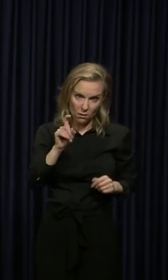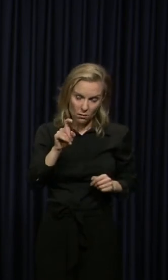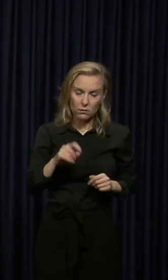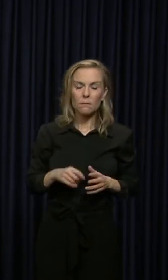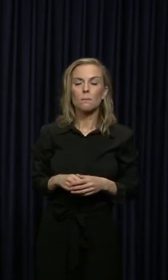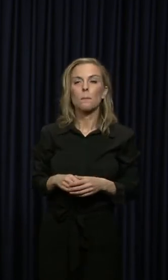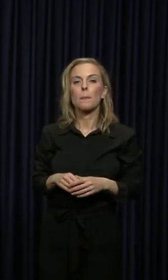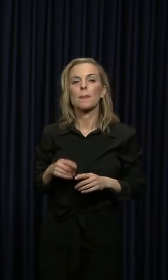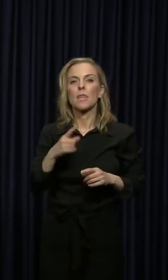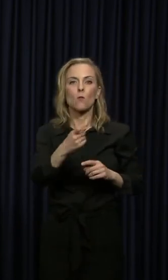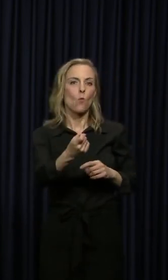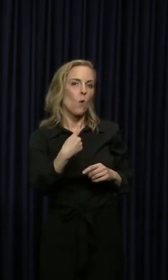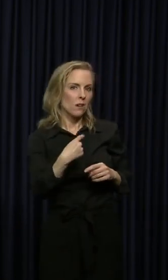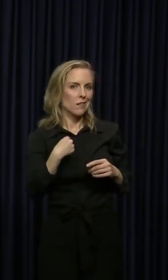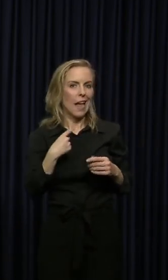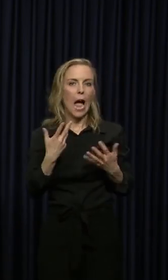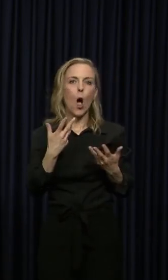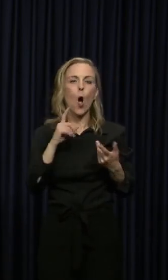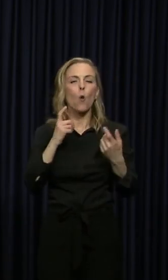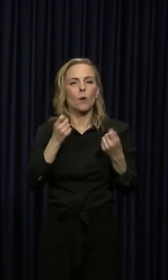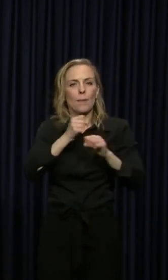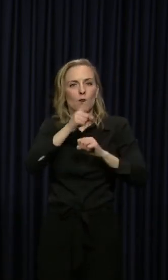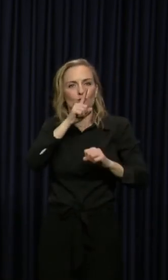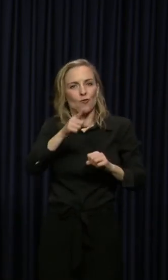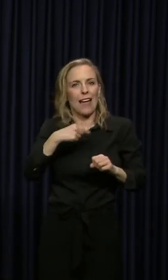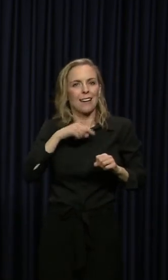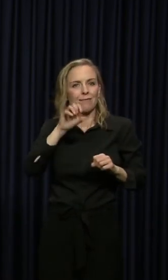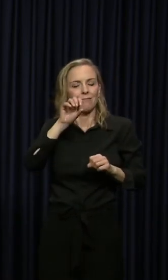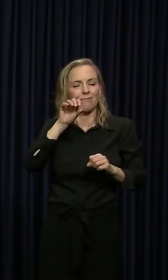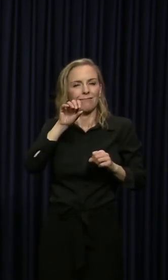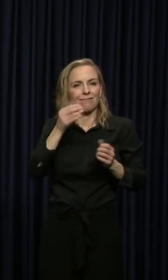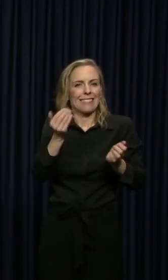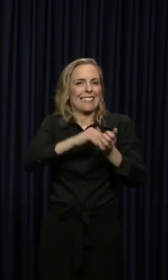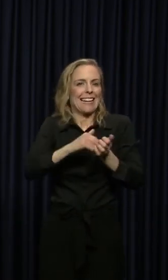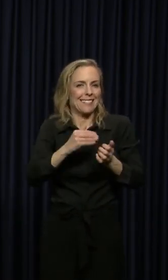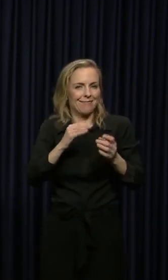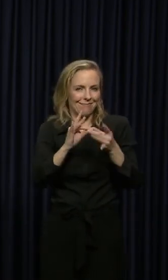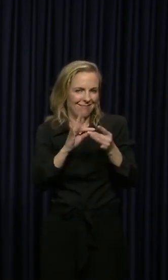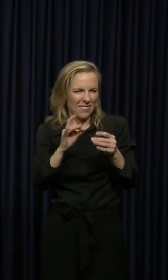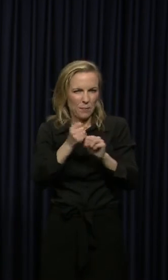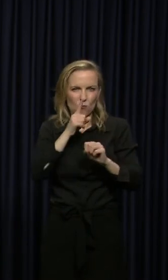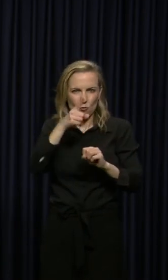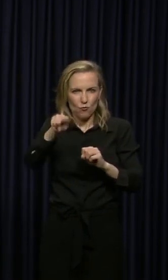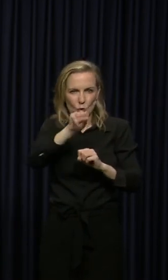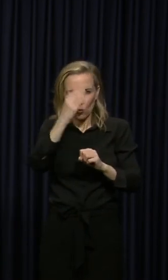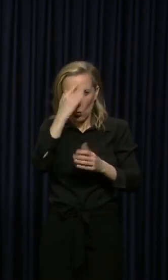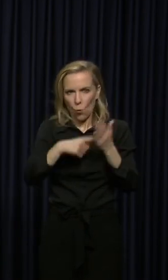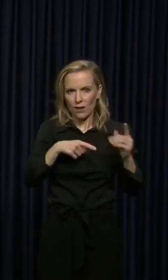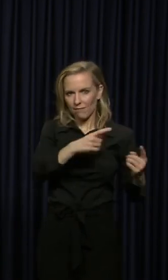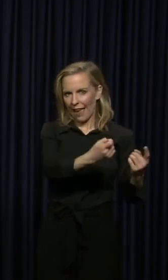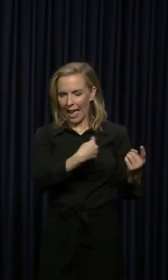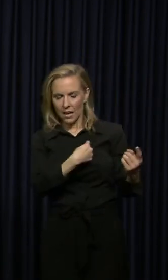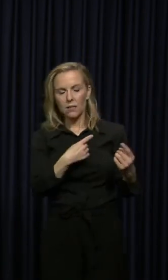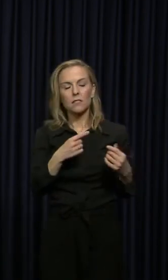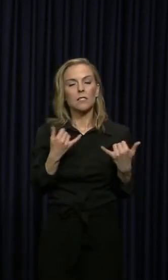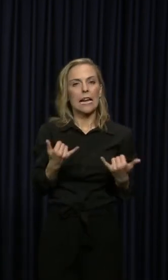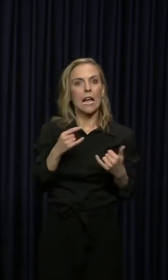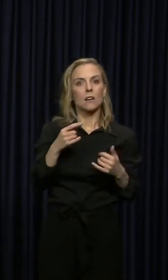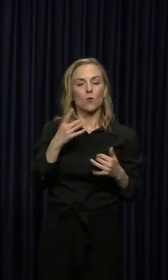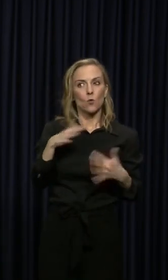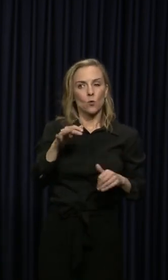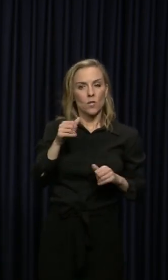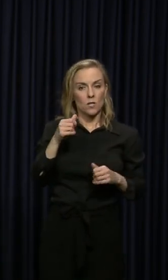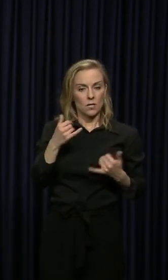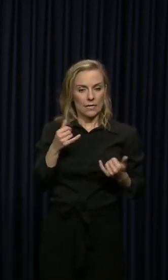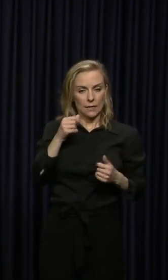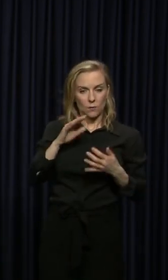is, um, and I repeat it because people at home can't can't hear uh, that 92 cases today is almost a double of yesterday.